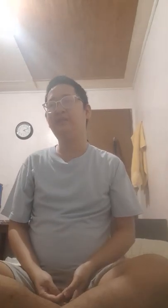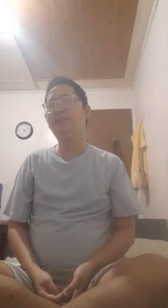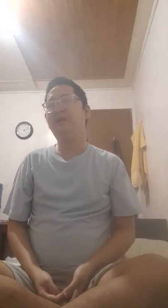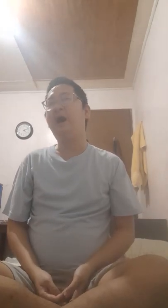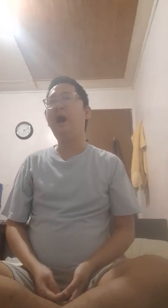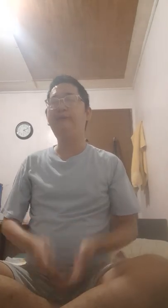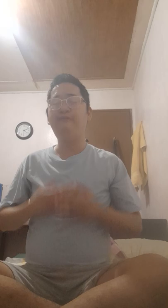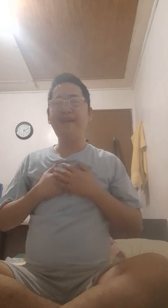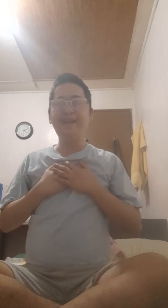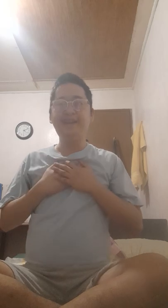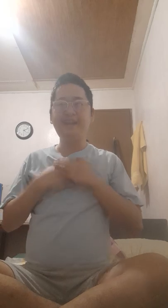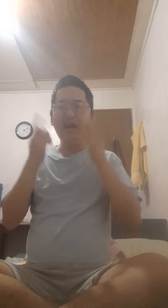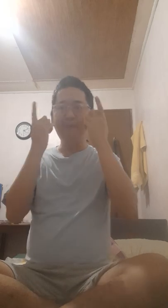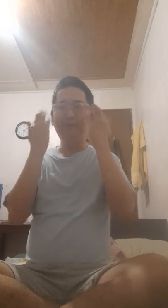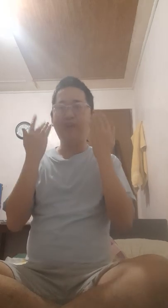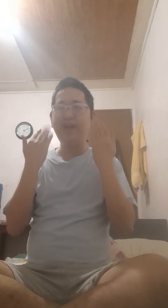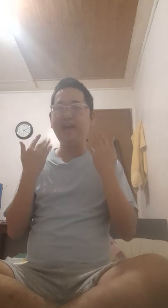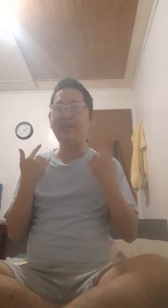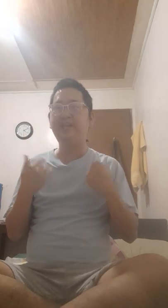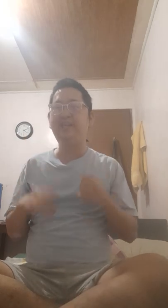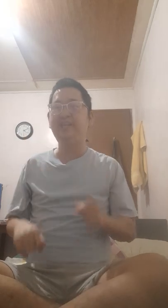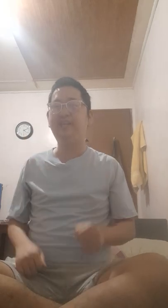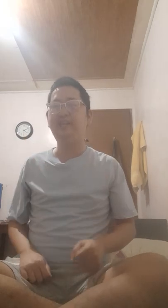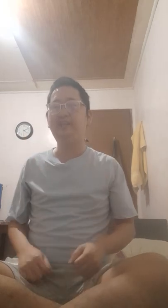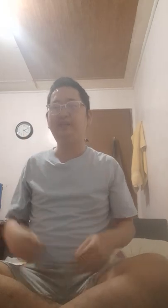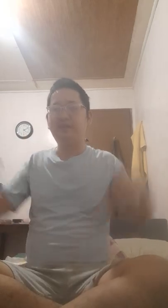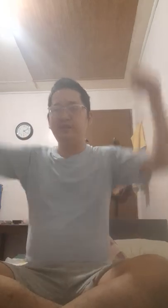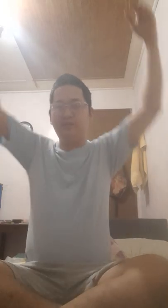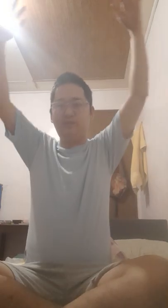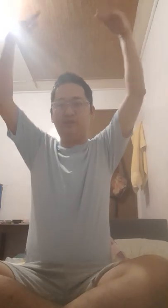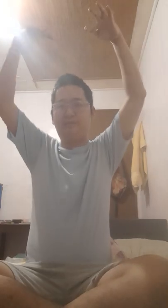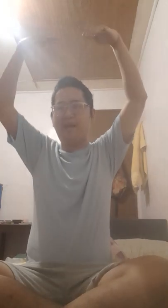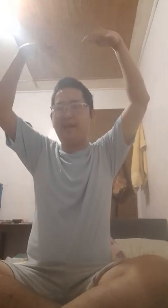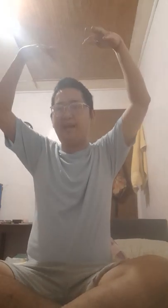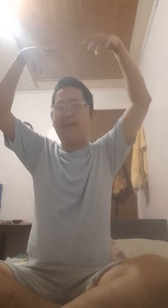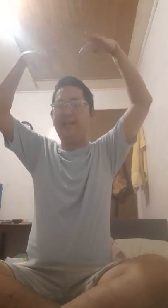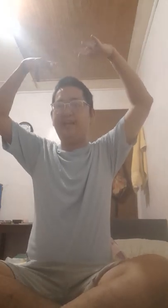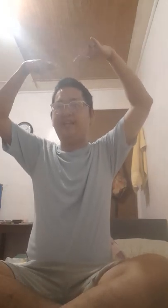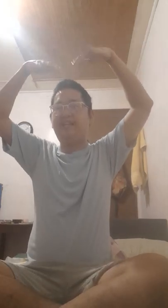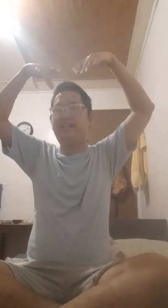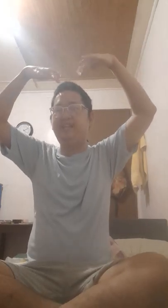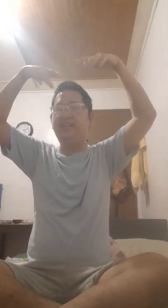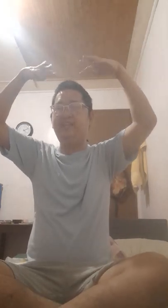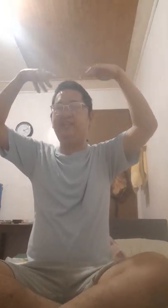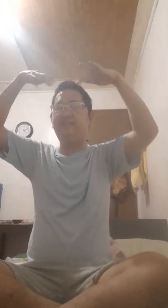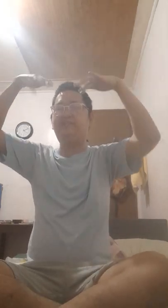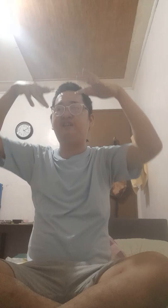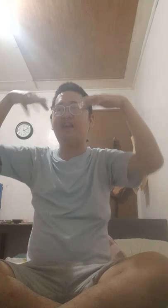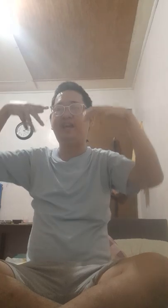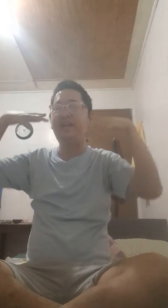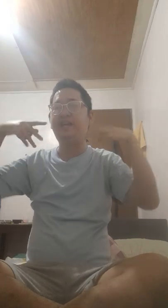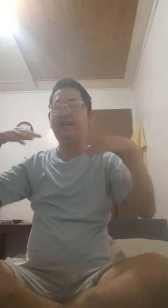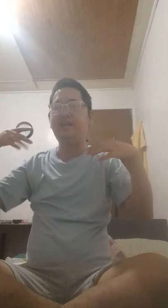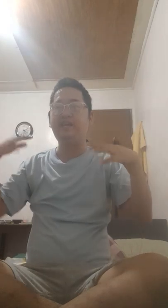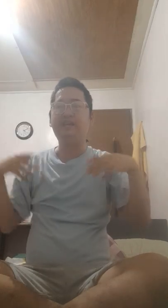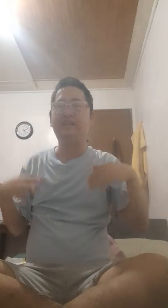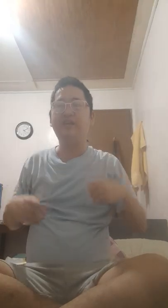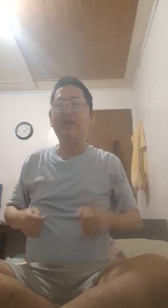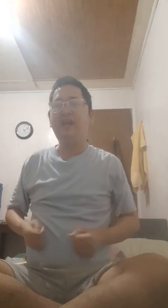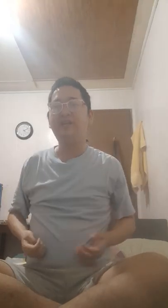I wake up crying You're making rain And